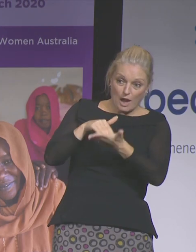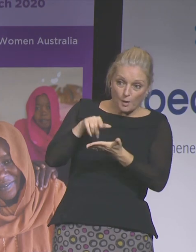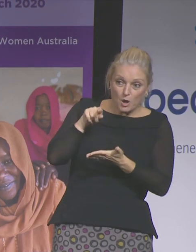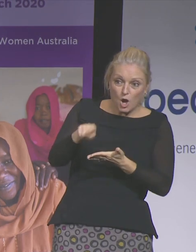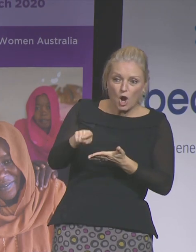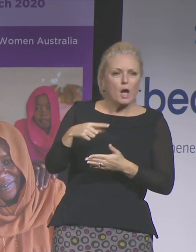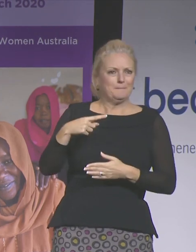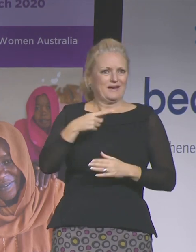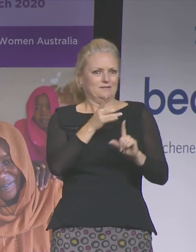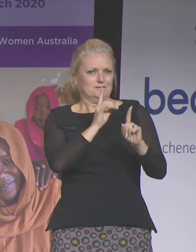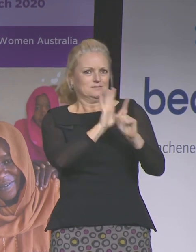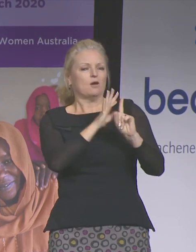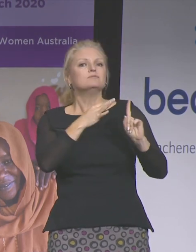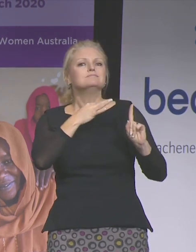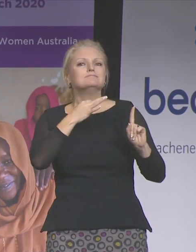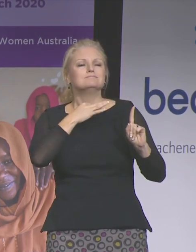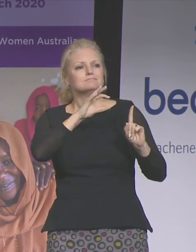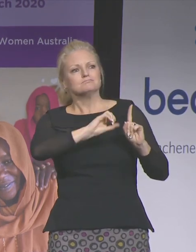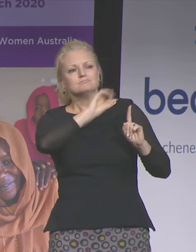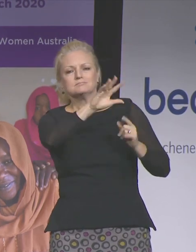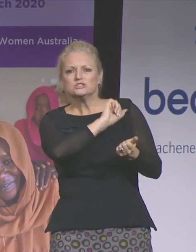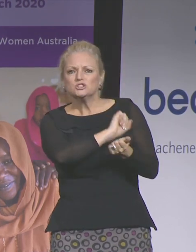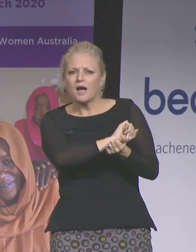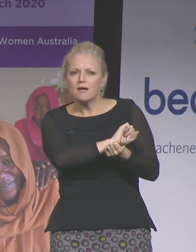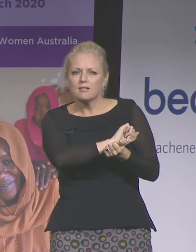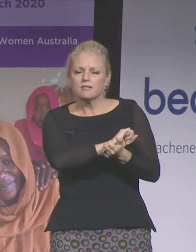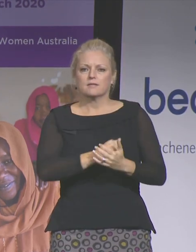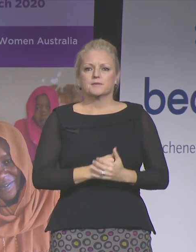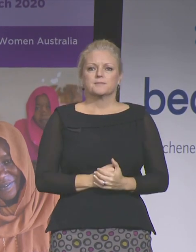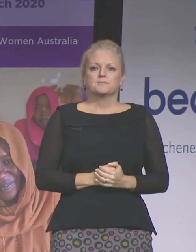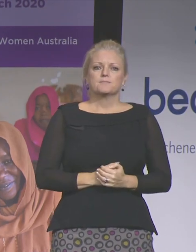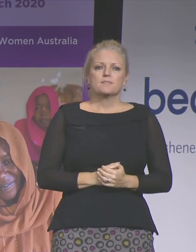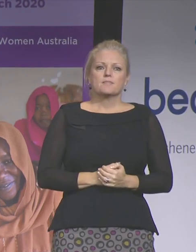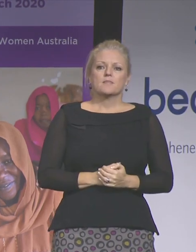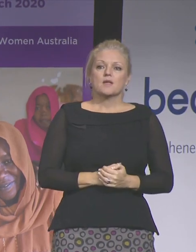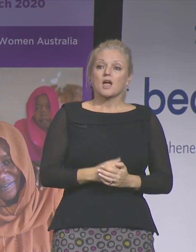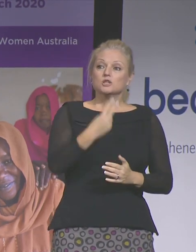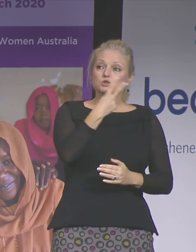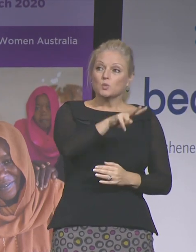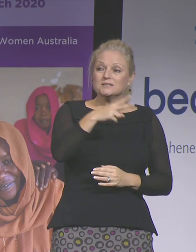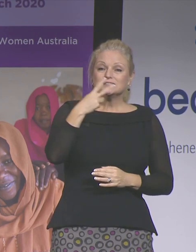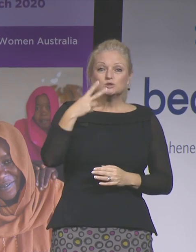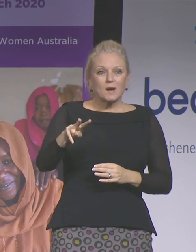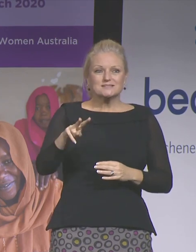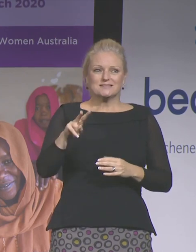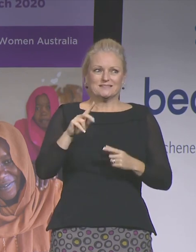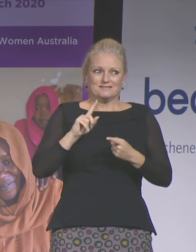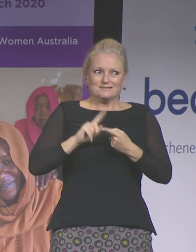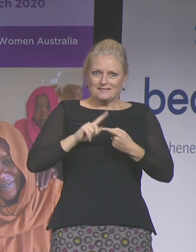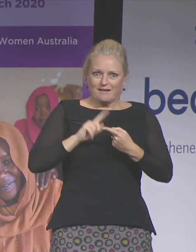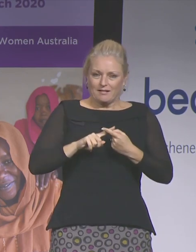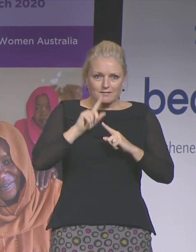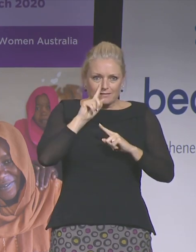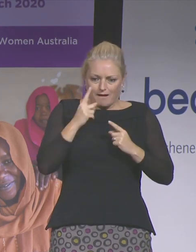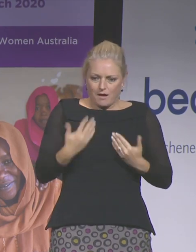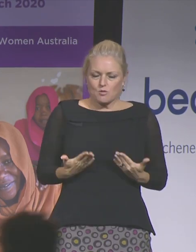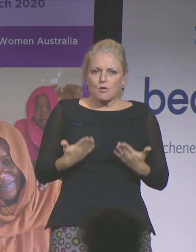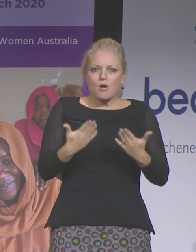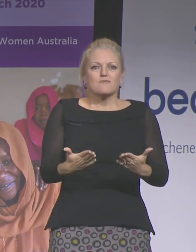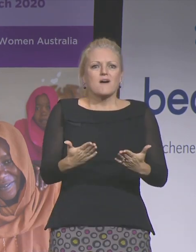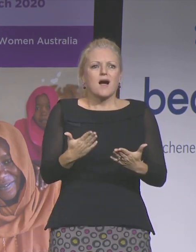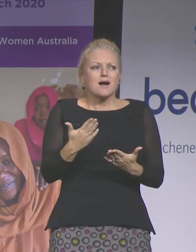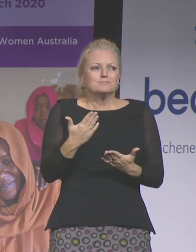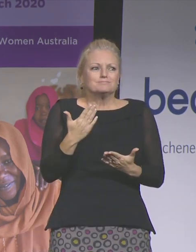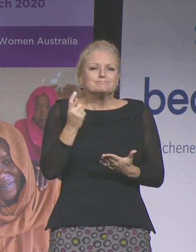life imprisonment? Why is it that in 2020 we can't offer basic access to safe